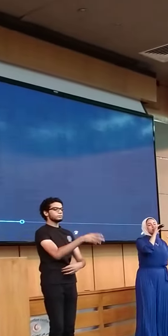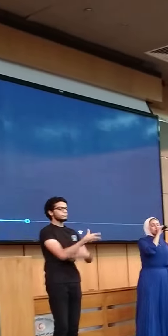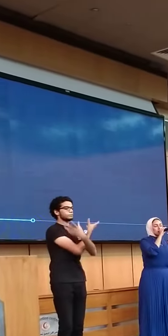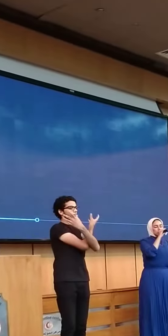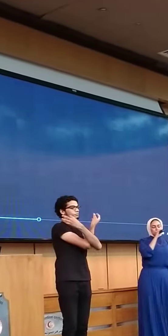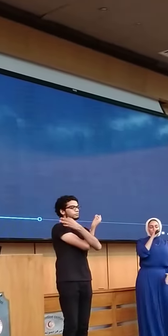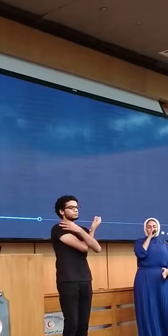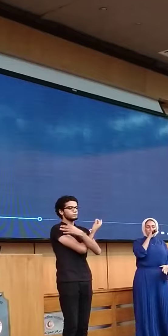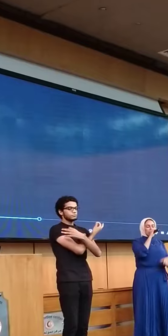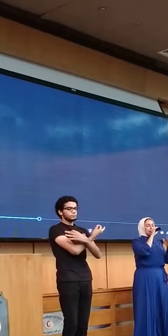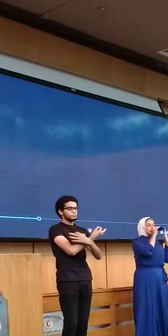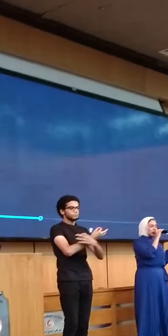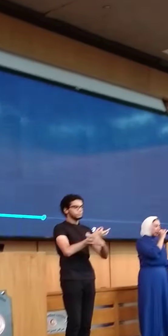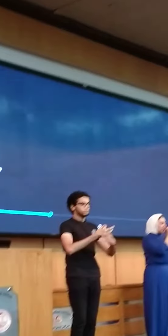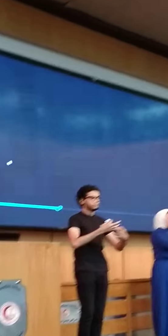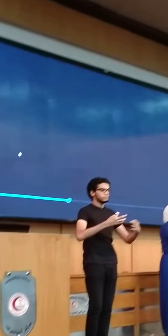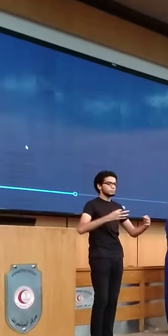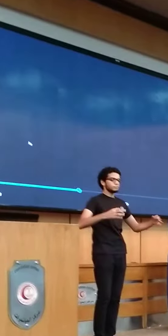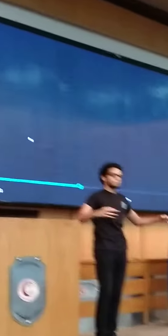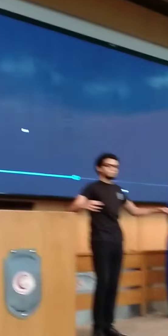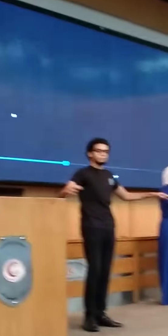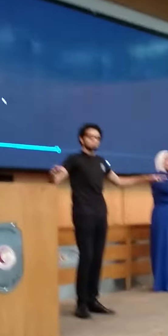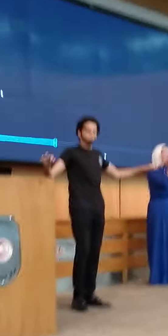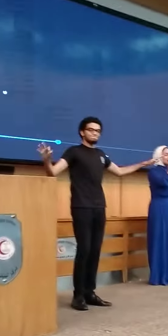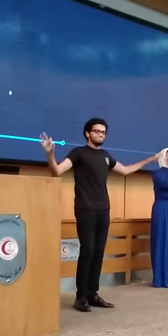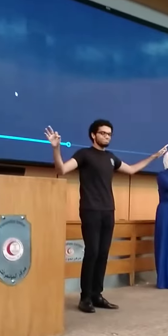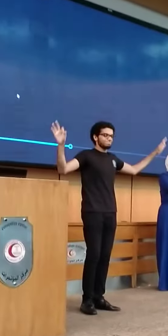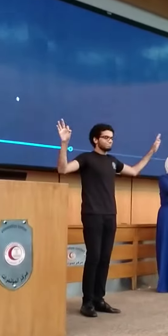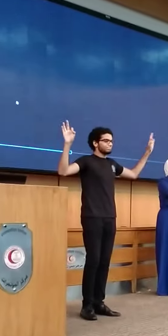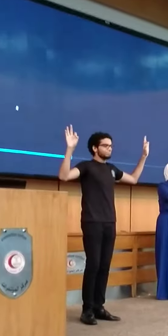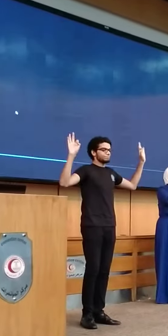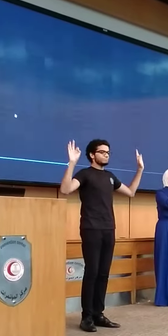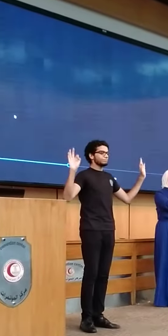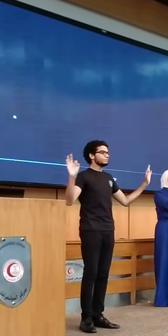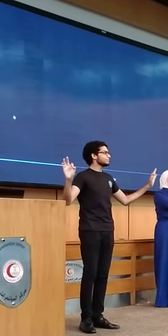be free, yeah